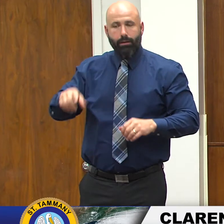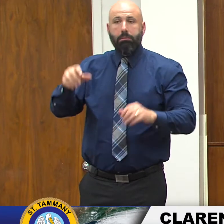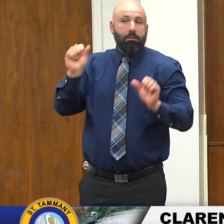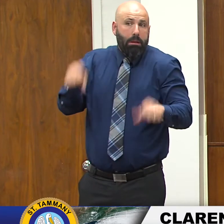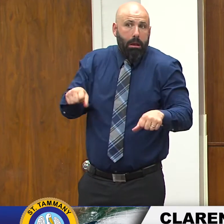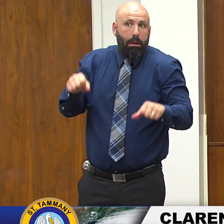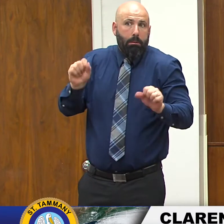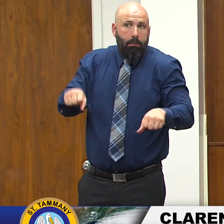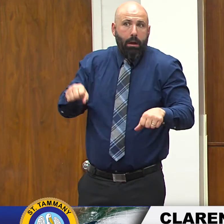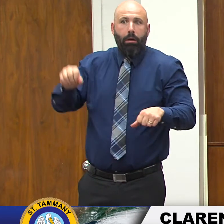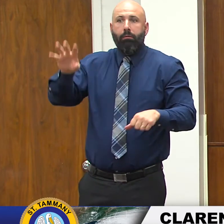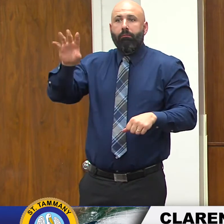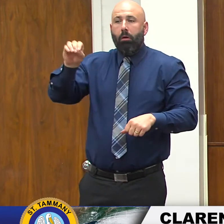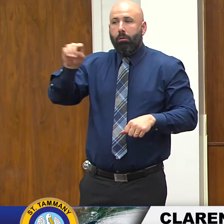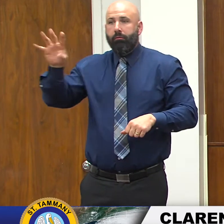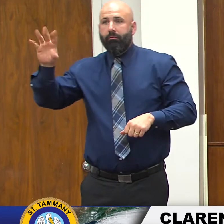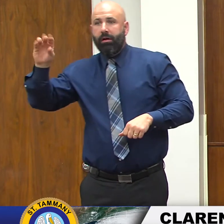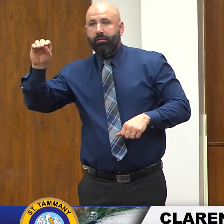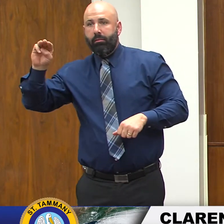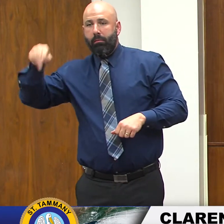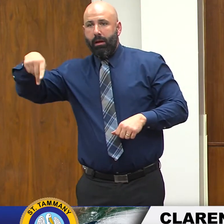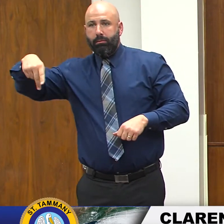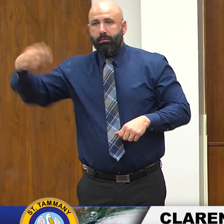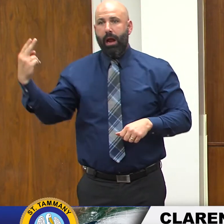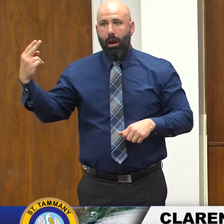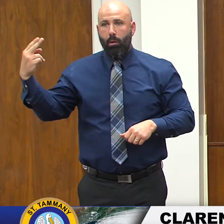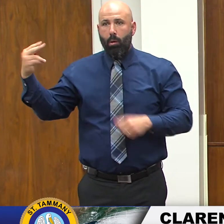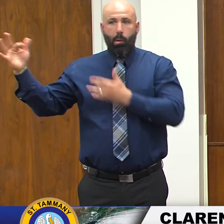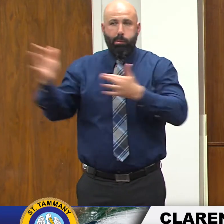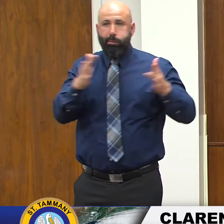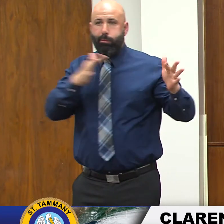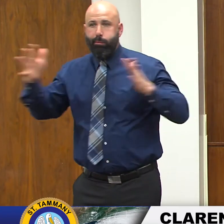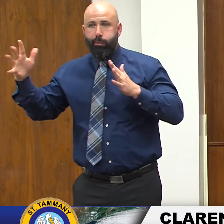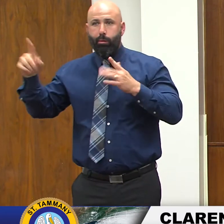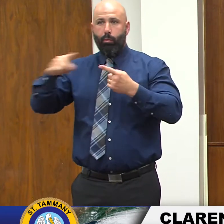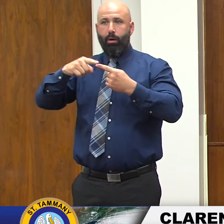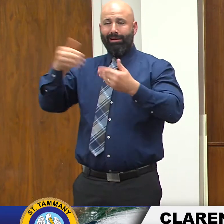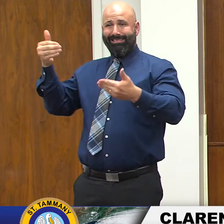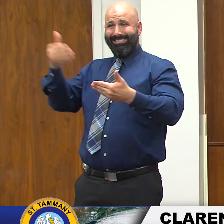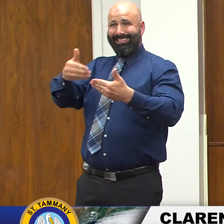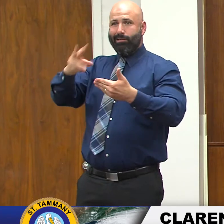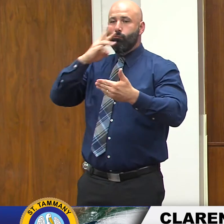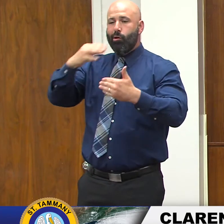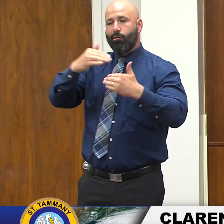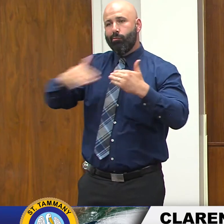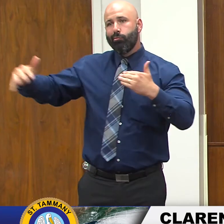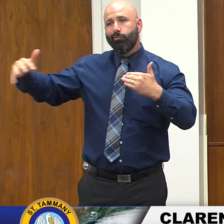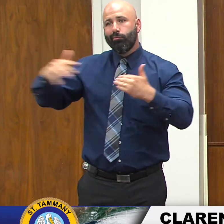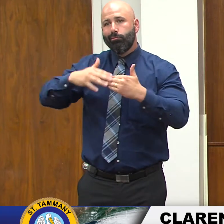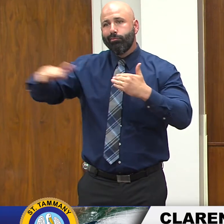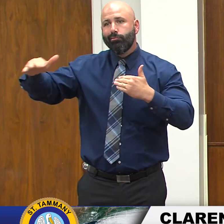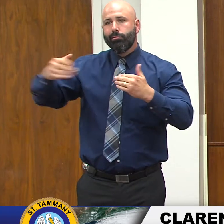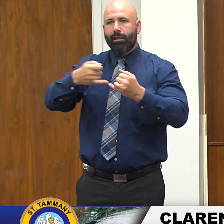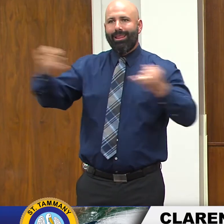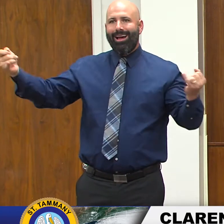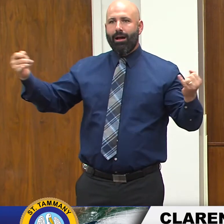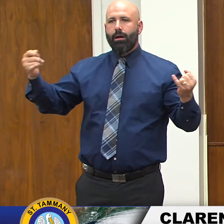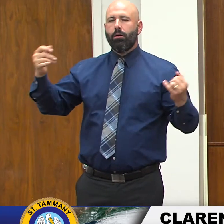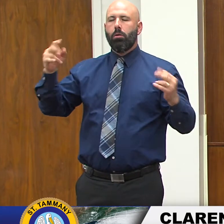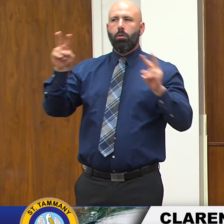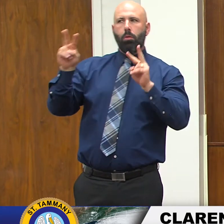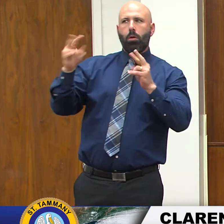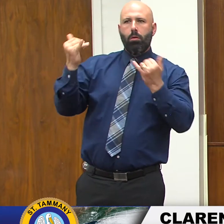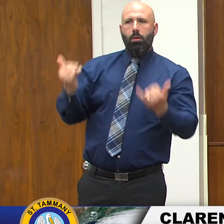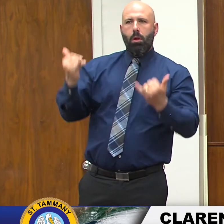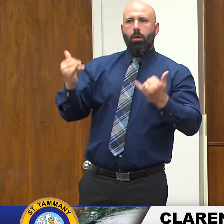winds when it hits the coastline right now we're looking at probably sometime tomorrow midday sometime as